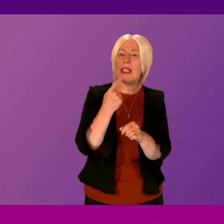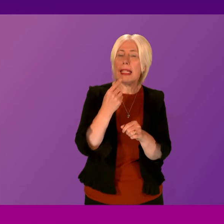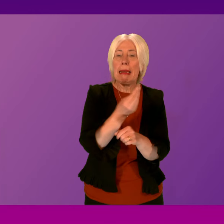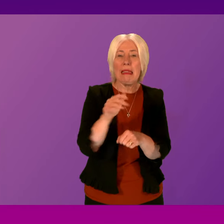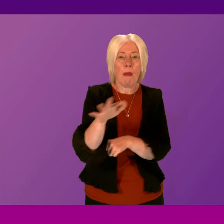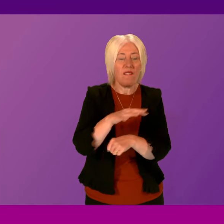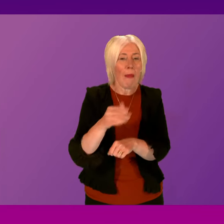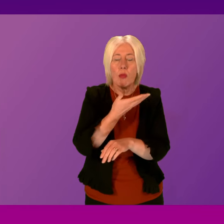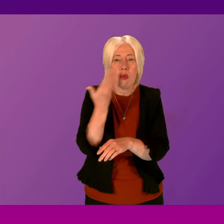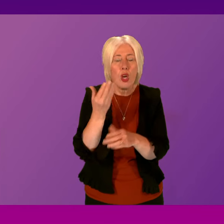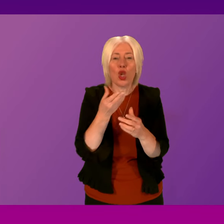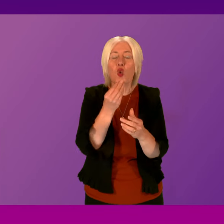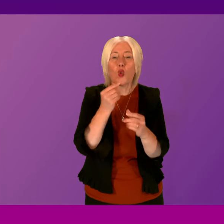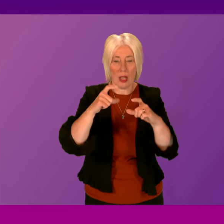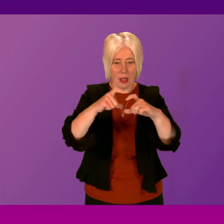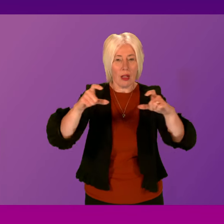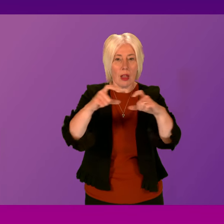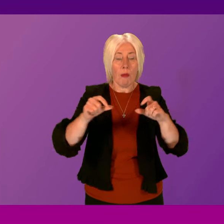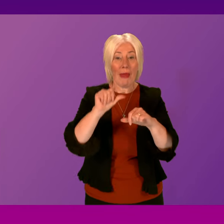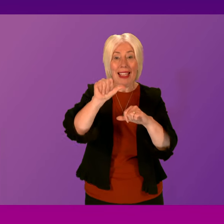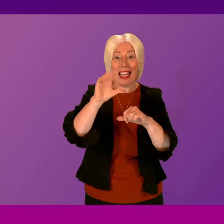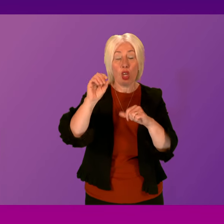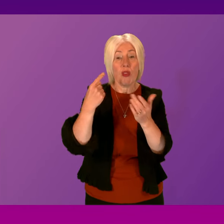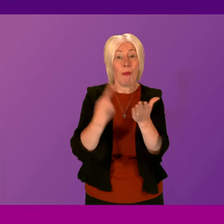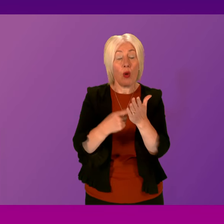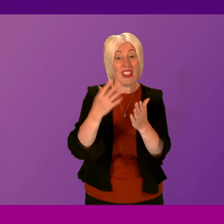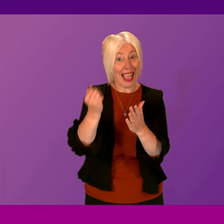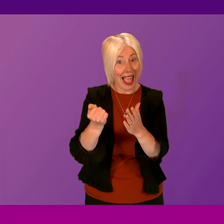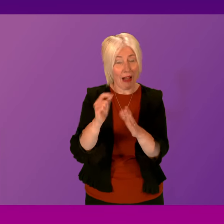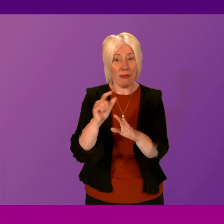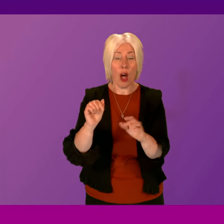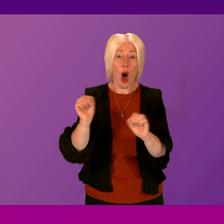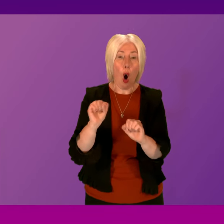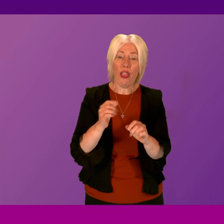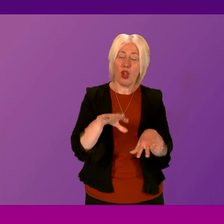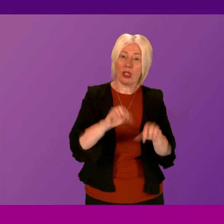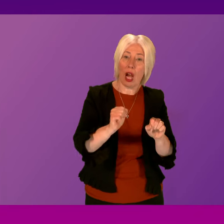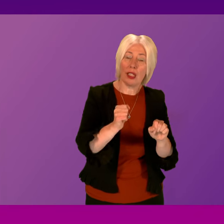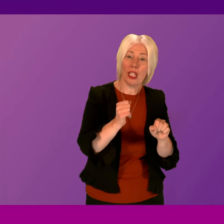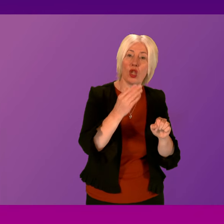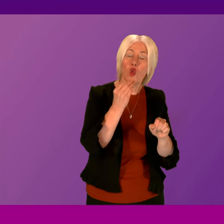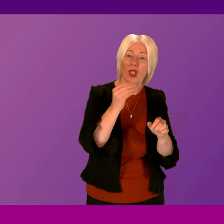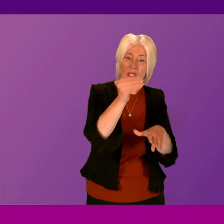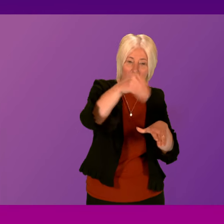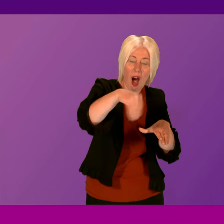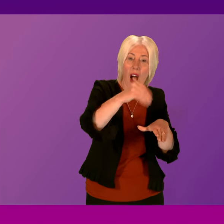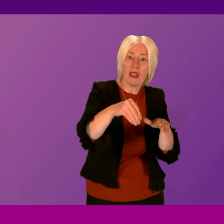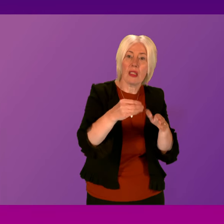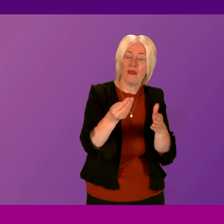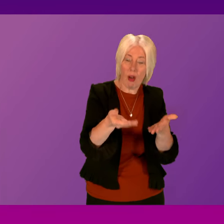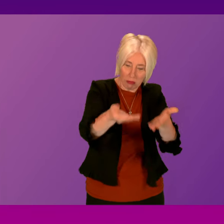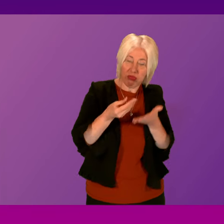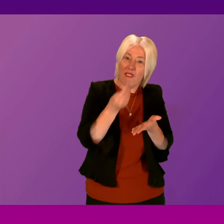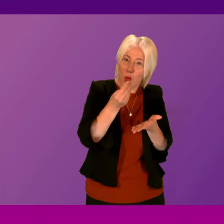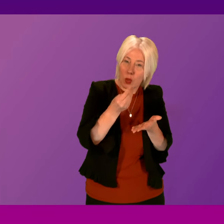families have unused credits of over £600 on their accounts or had not activated their Best Start Food cards. Does the First Minister